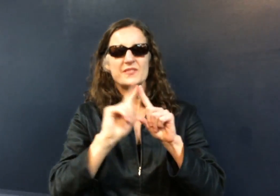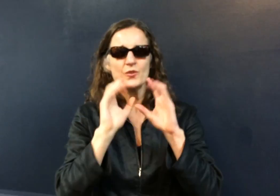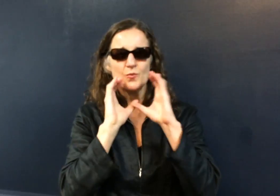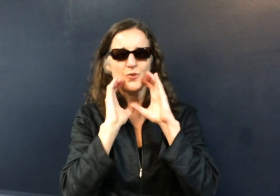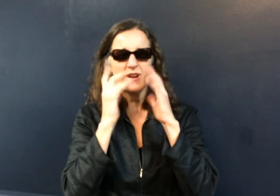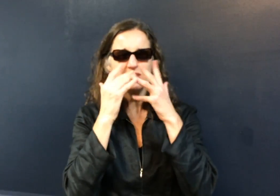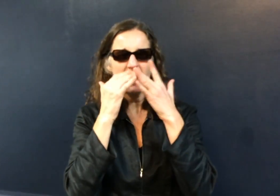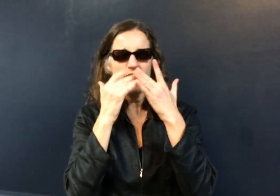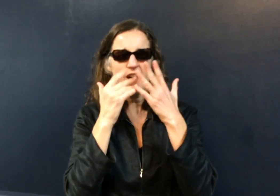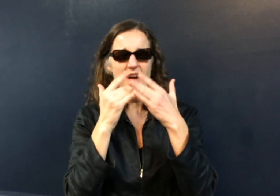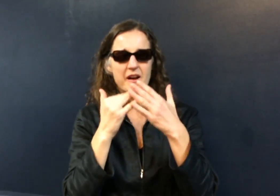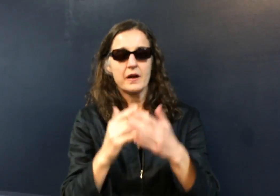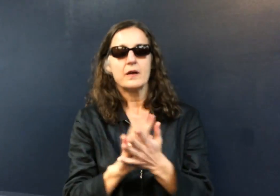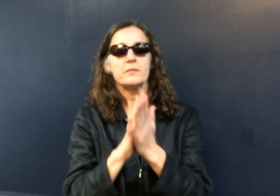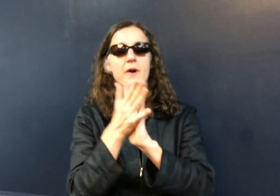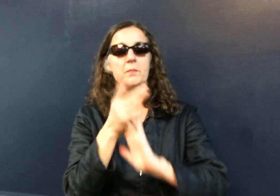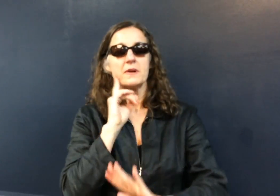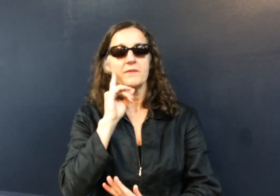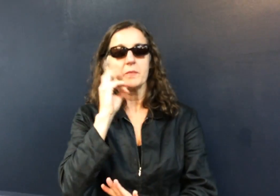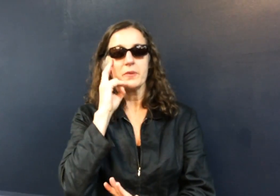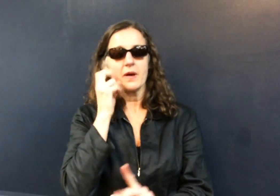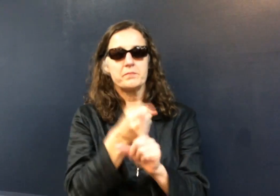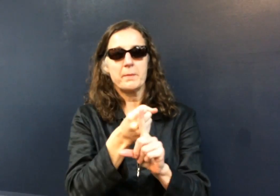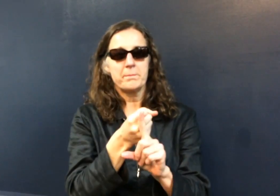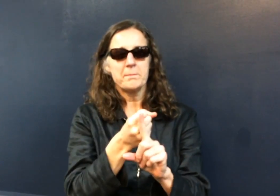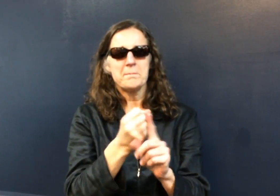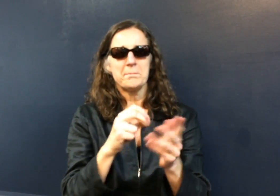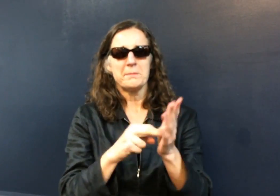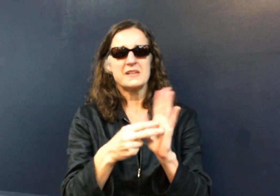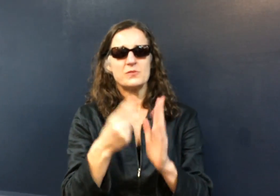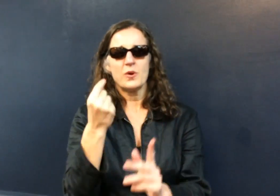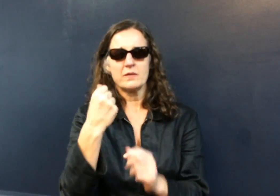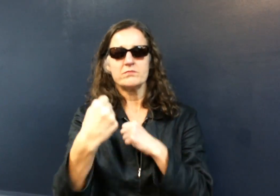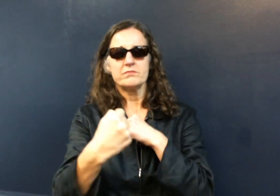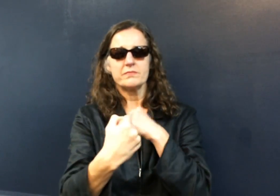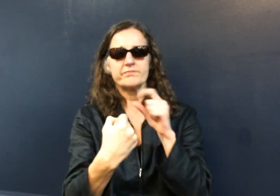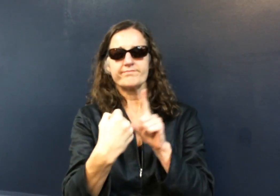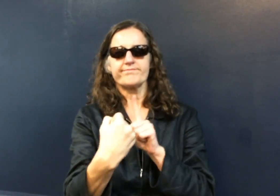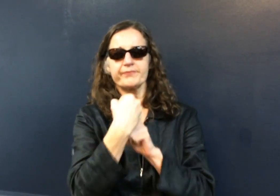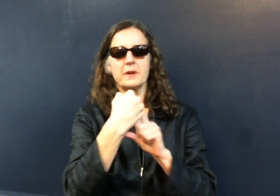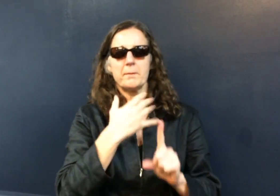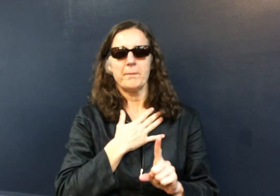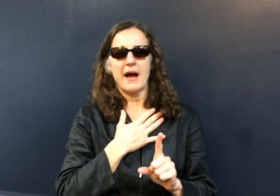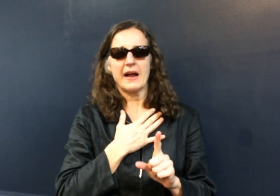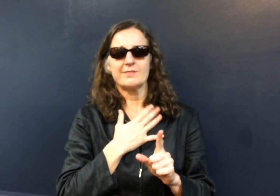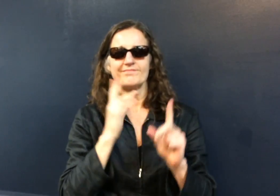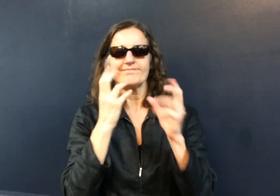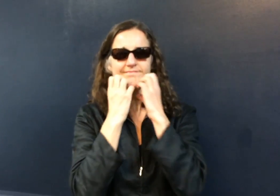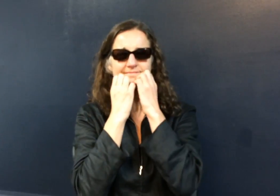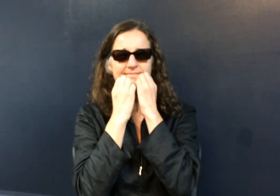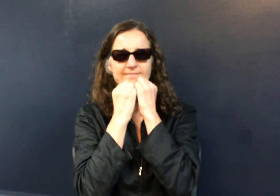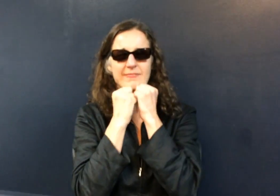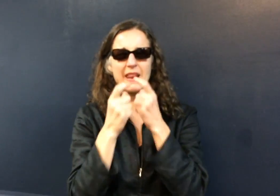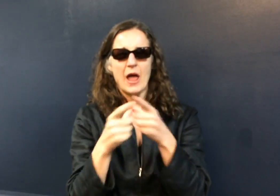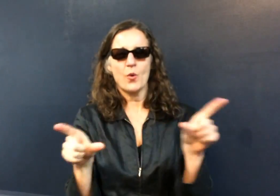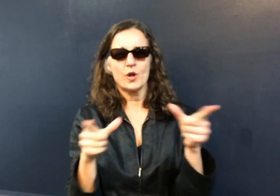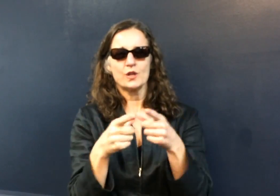When I became deafblind, it had a huge impact on my language. Finding a communication mode that worked for me